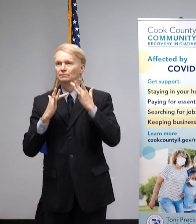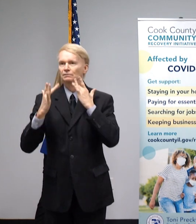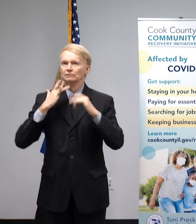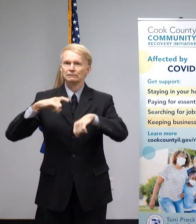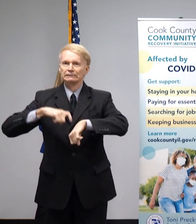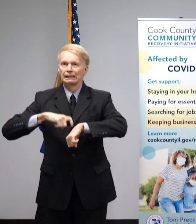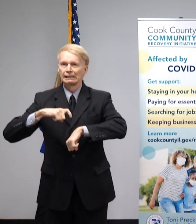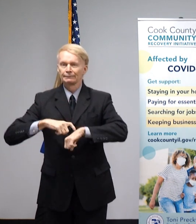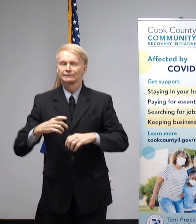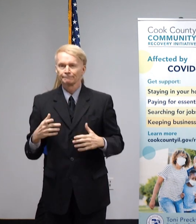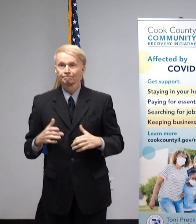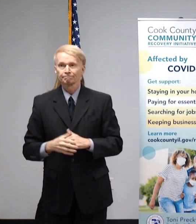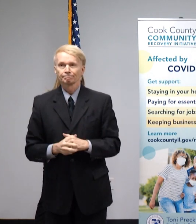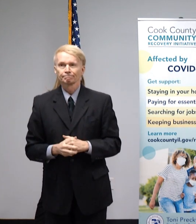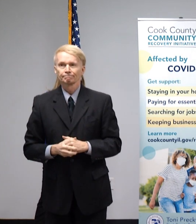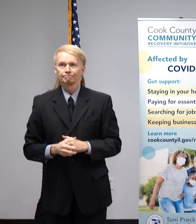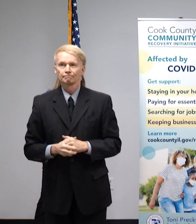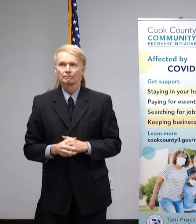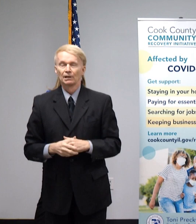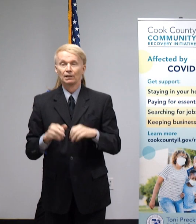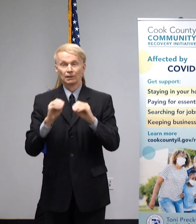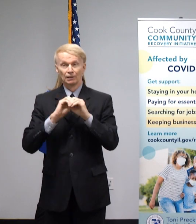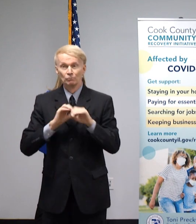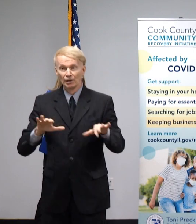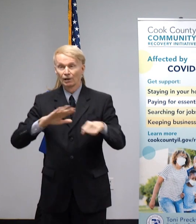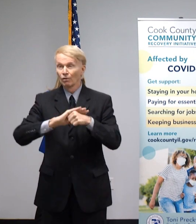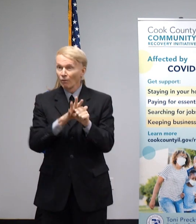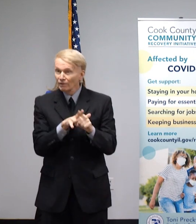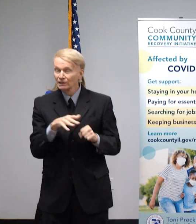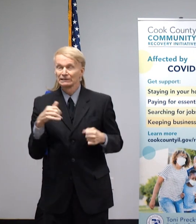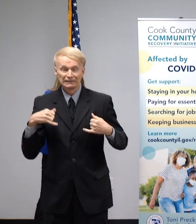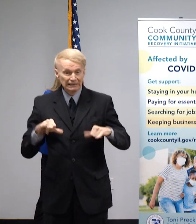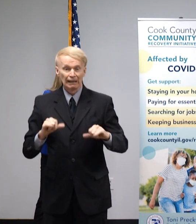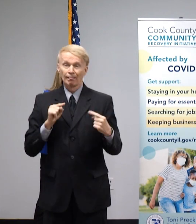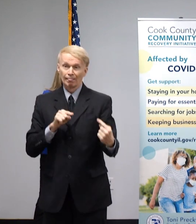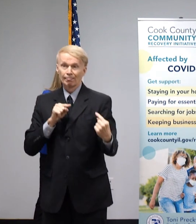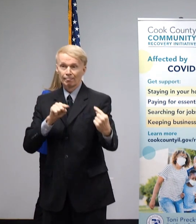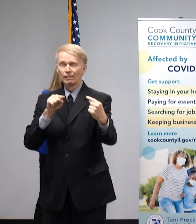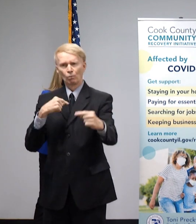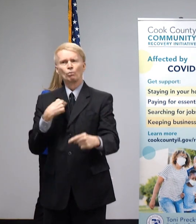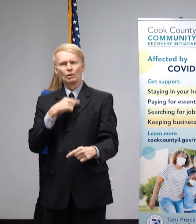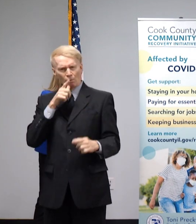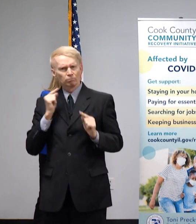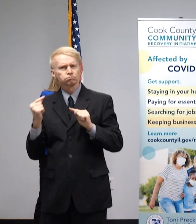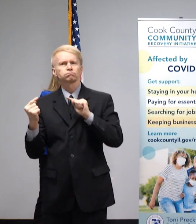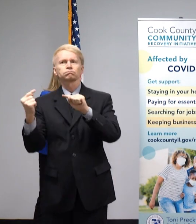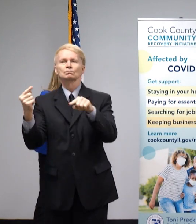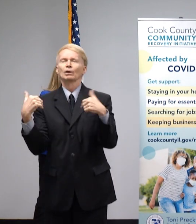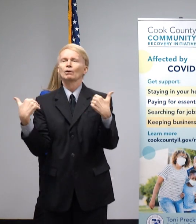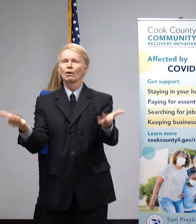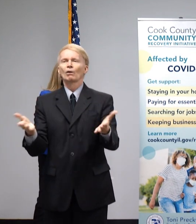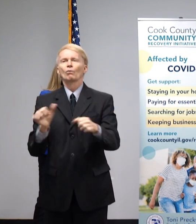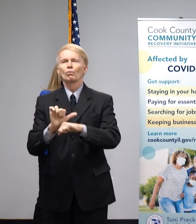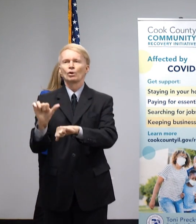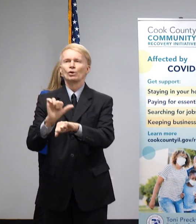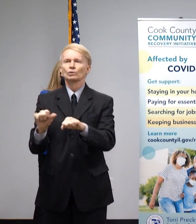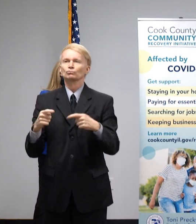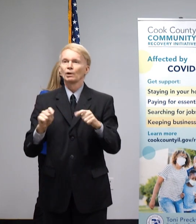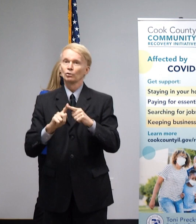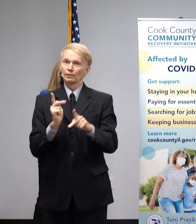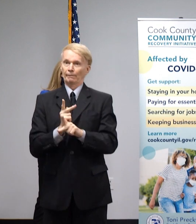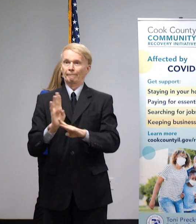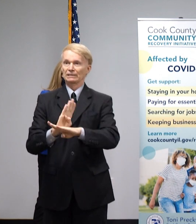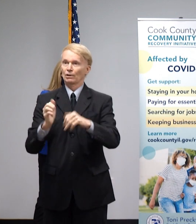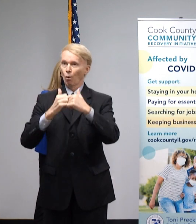As the pandemic continues, we will continue to work diligently and do everything we can to help businesses remain operational,